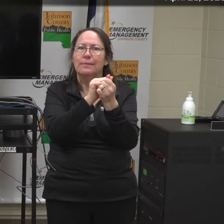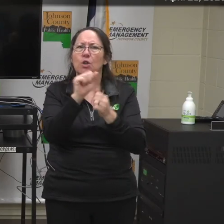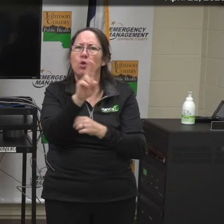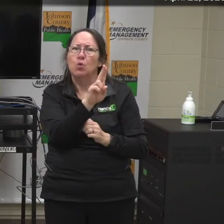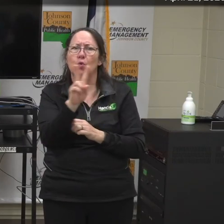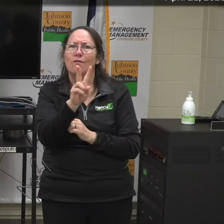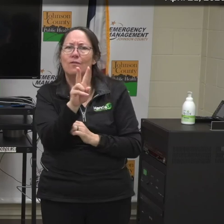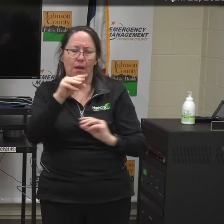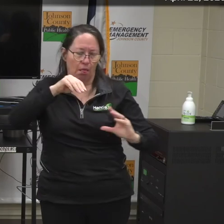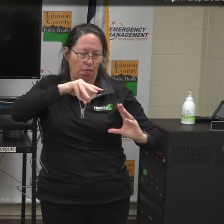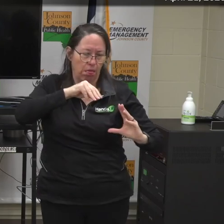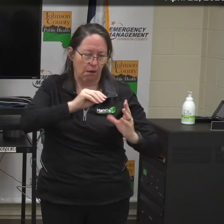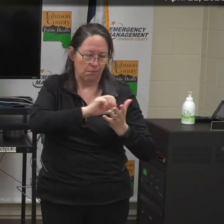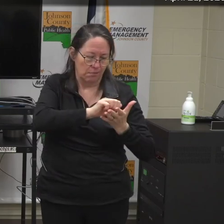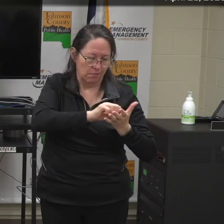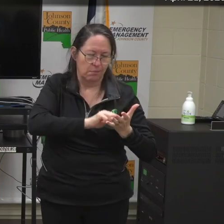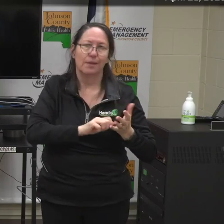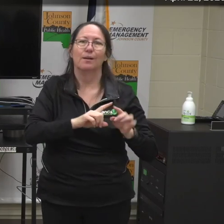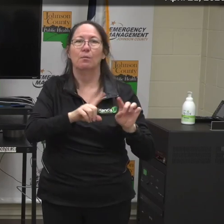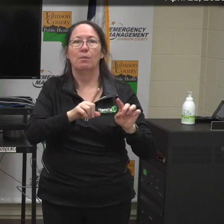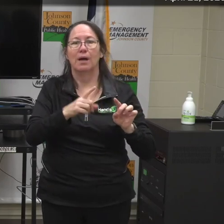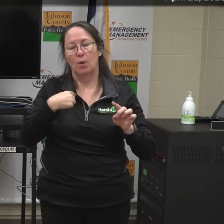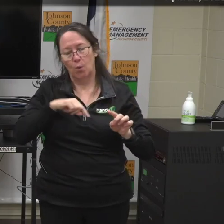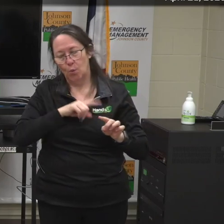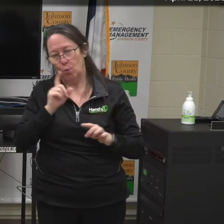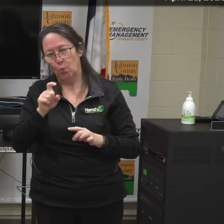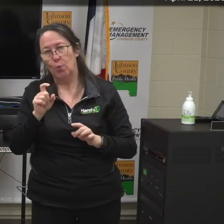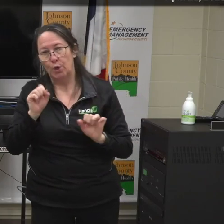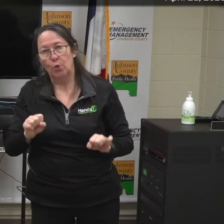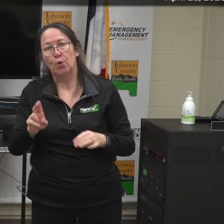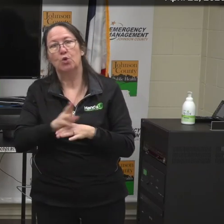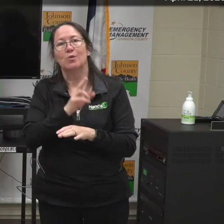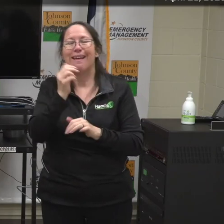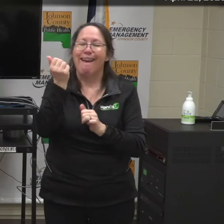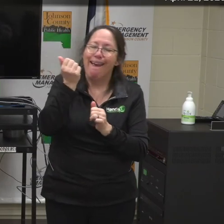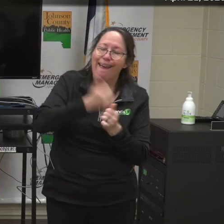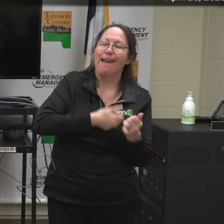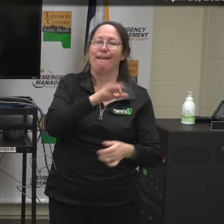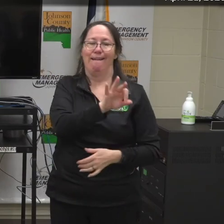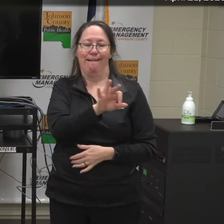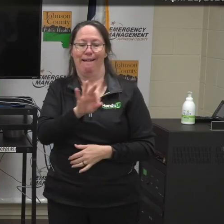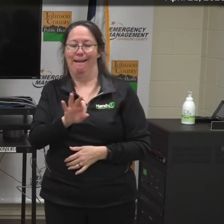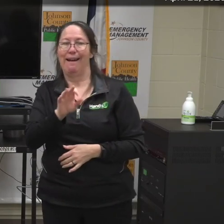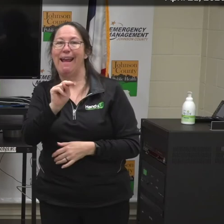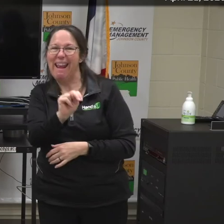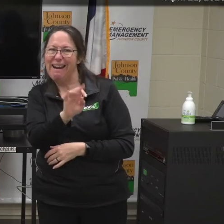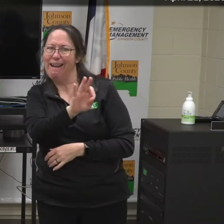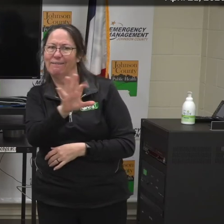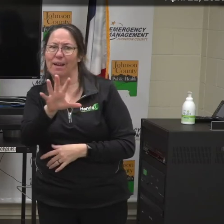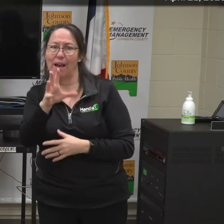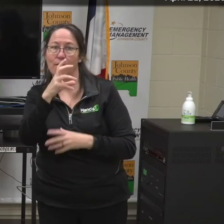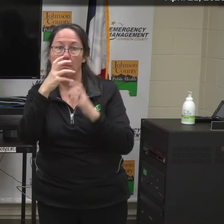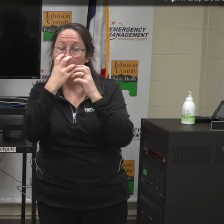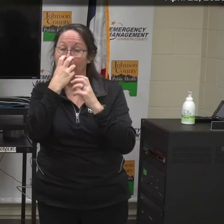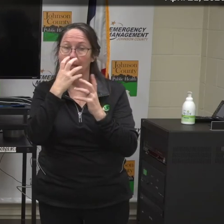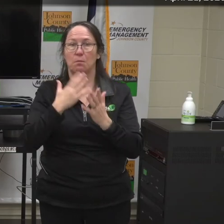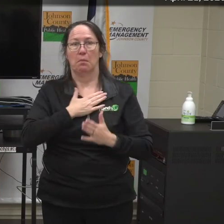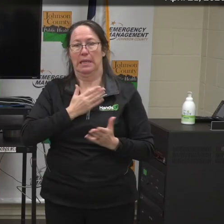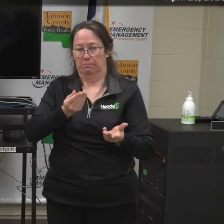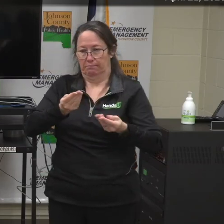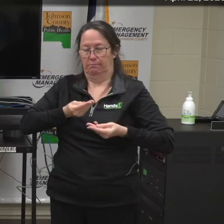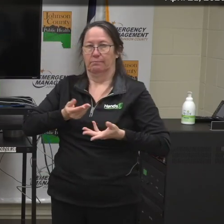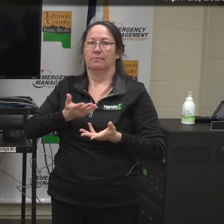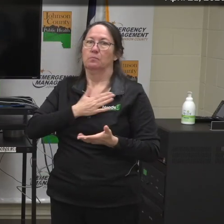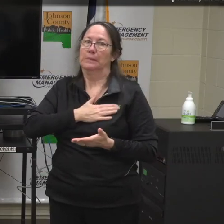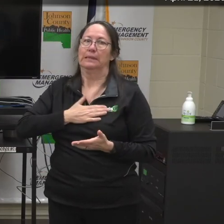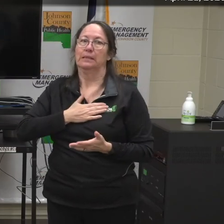re-cleaning, reusing those, but certainly we can use any N95 masks that people run across. But for